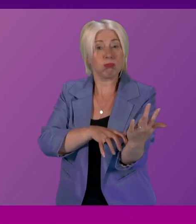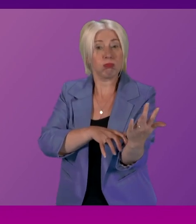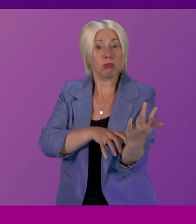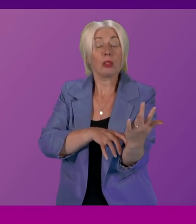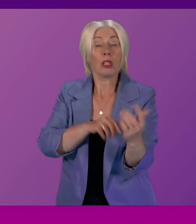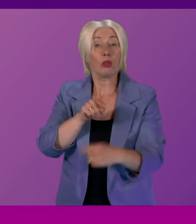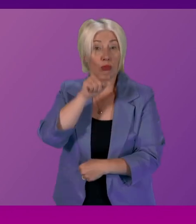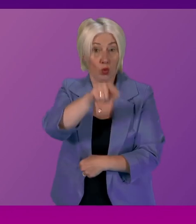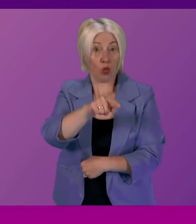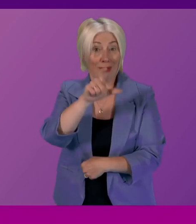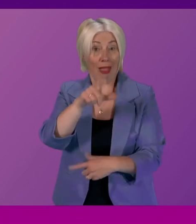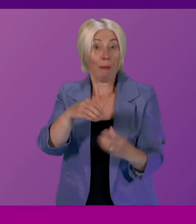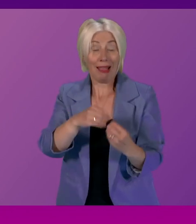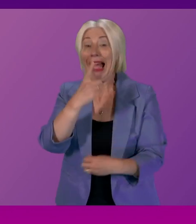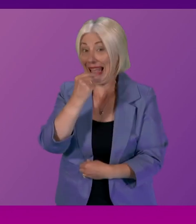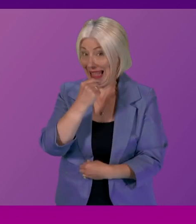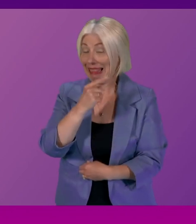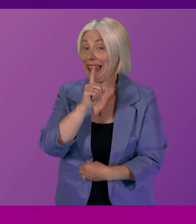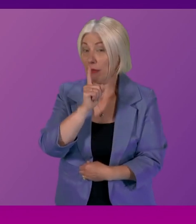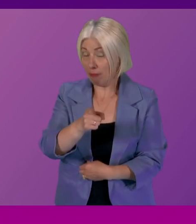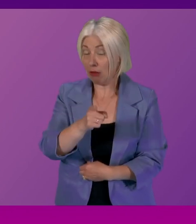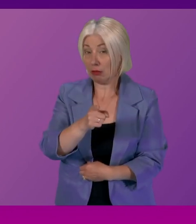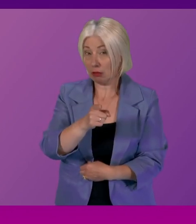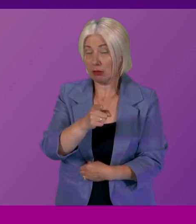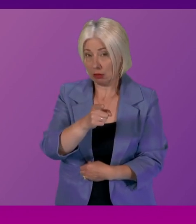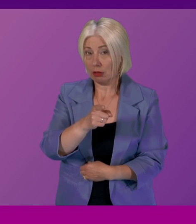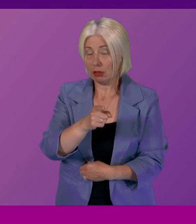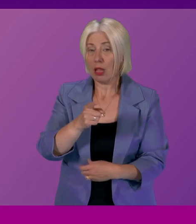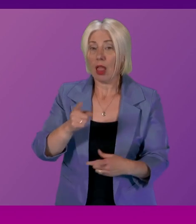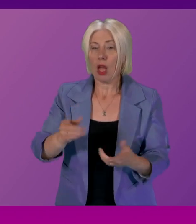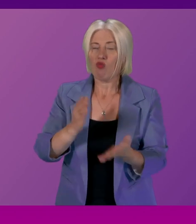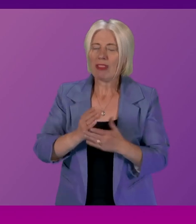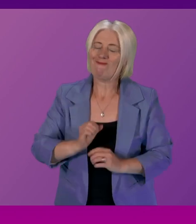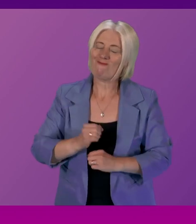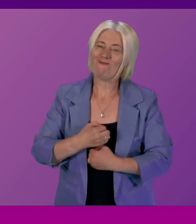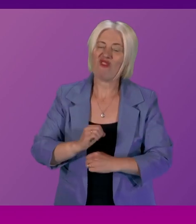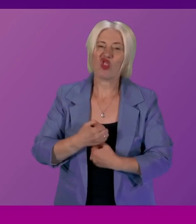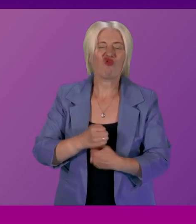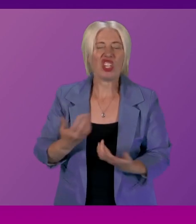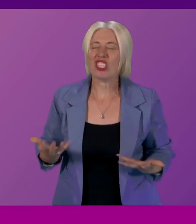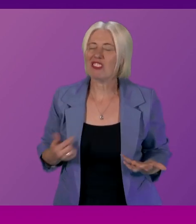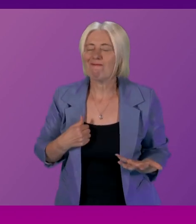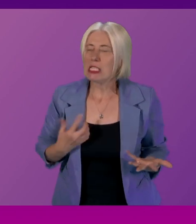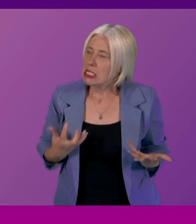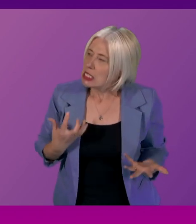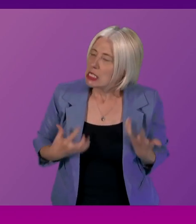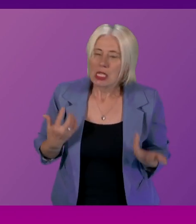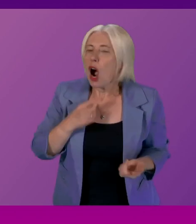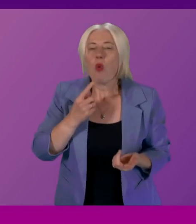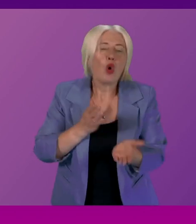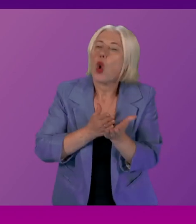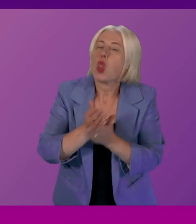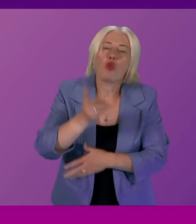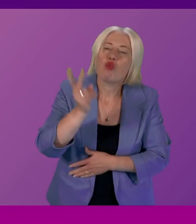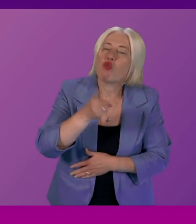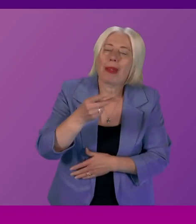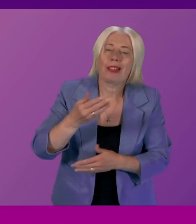correspondence to Claire Baker but what I would say is that it's a source of great frustration I mean we I won't go over all